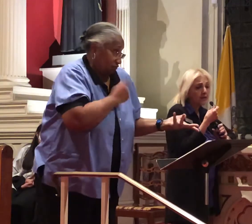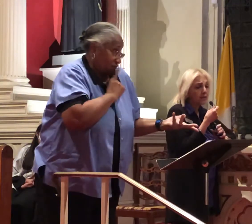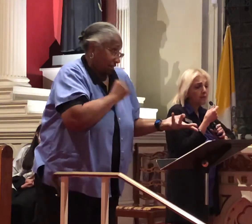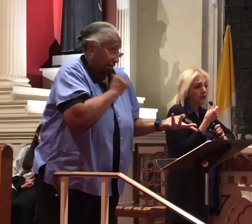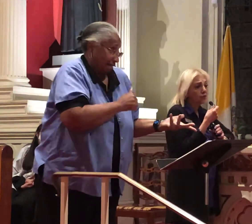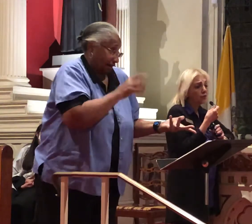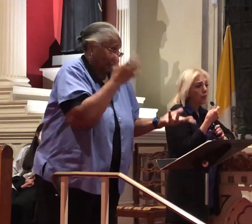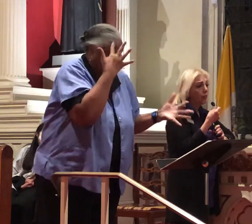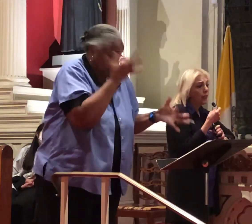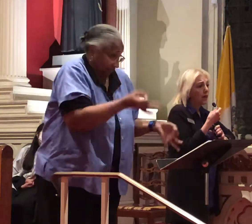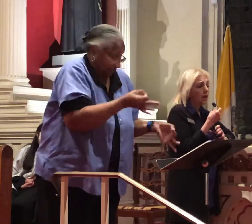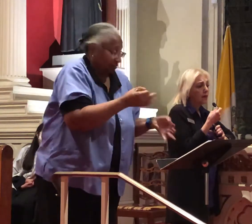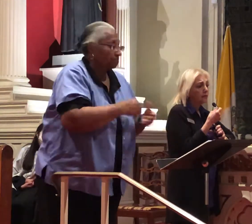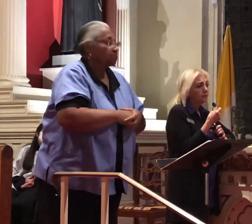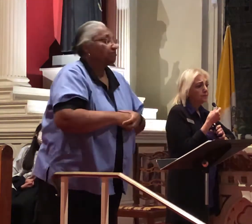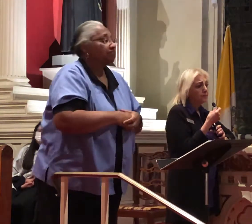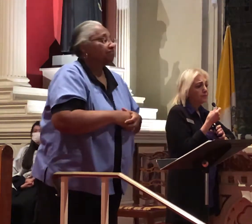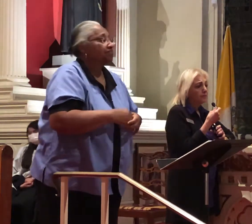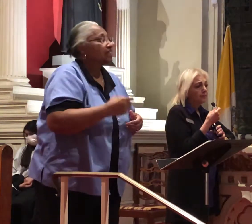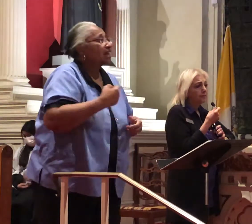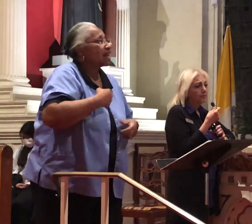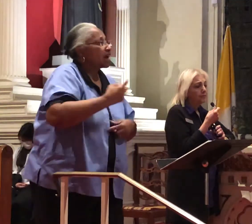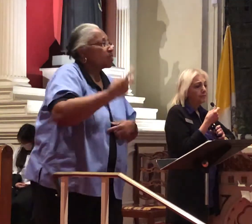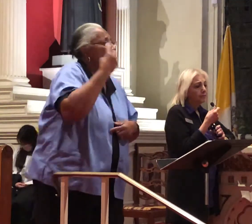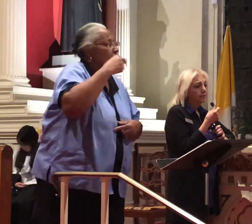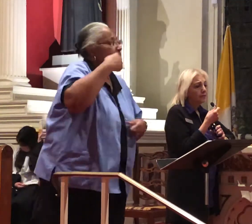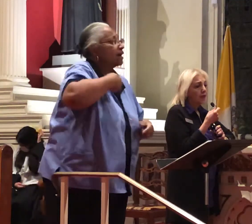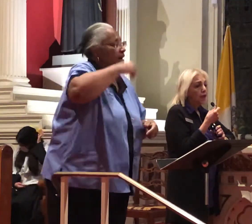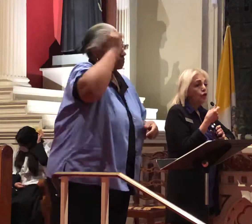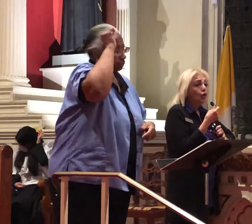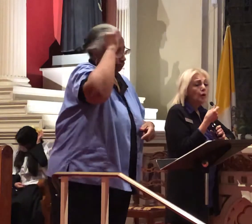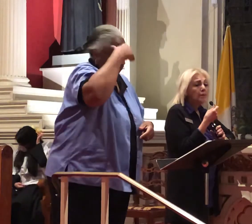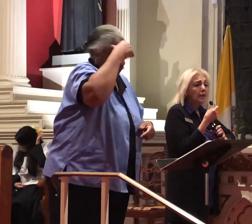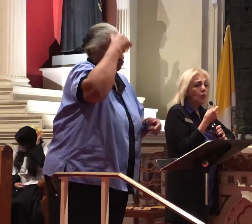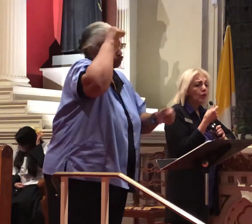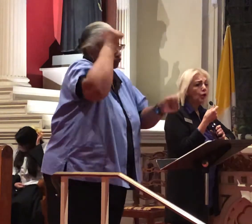Lent and I remember very well that year